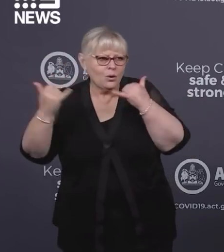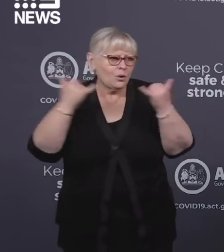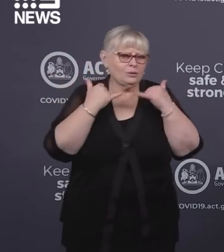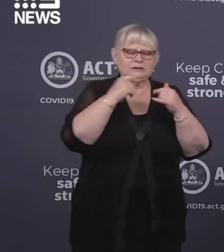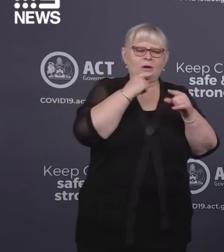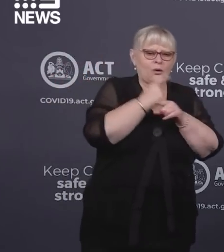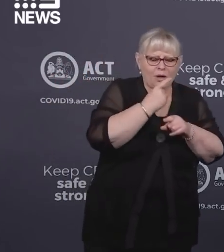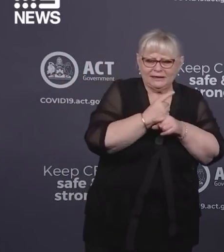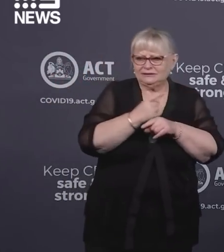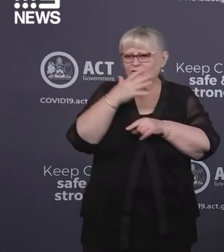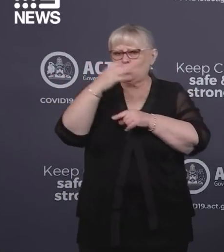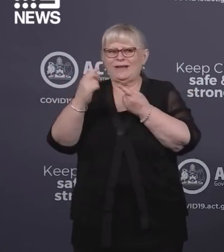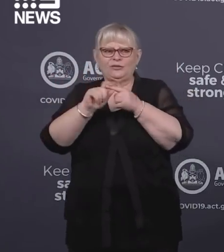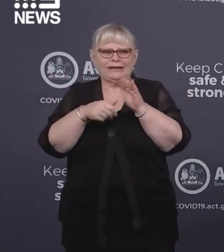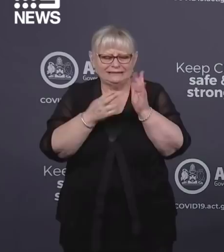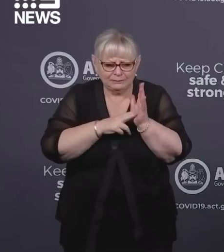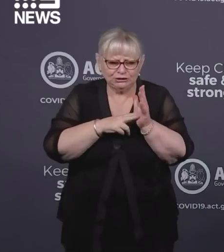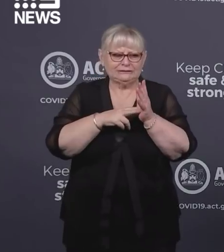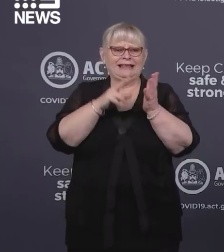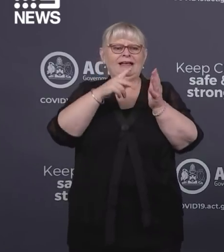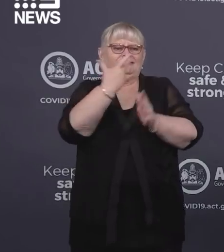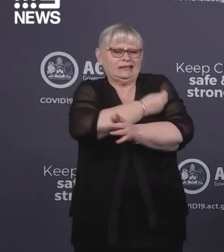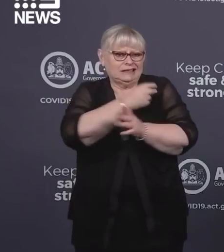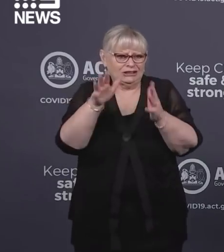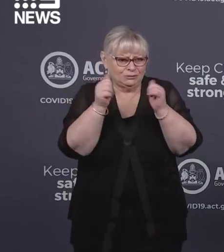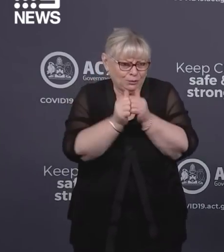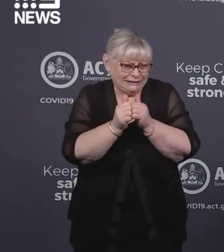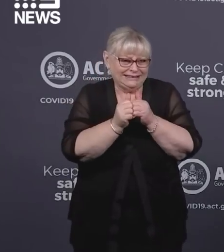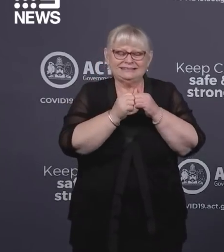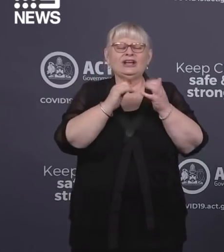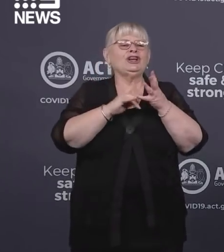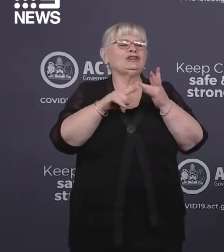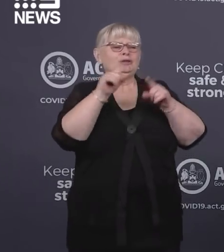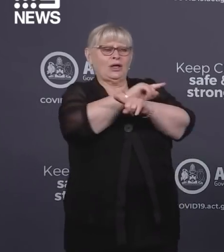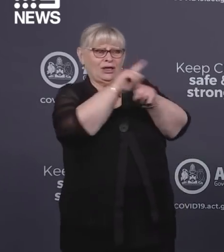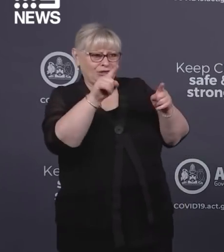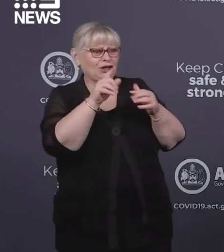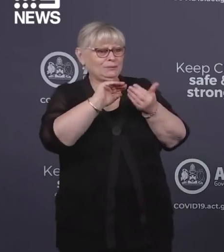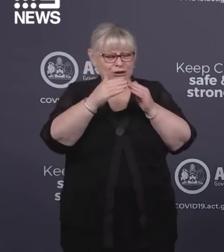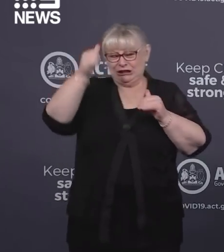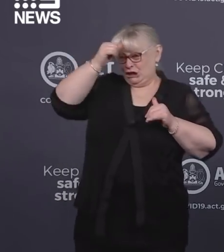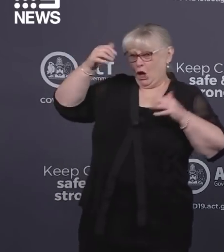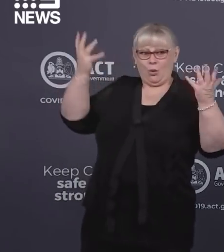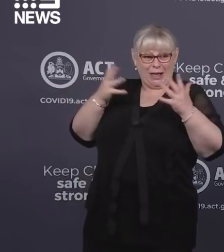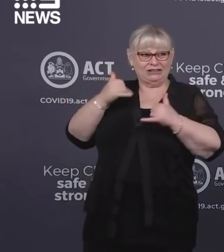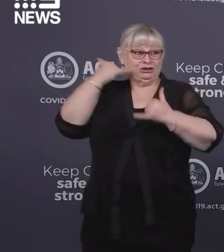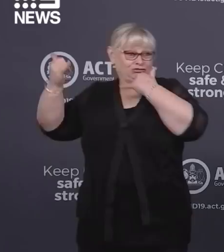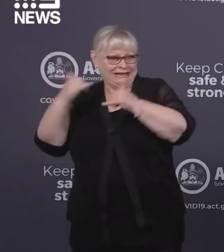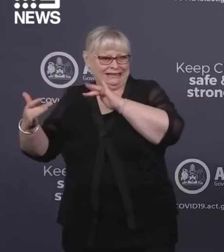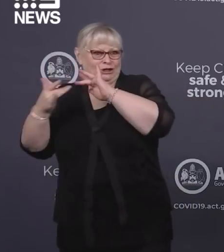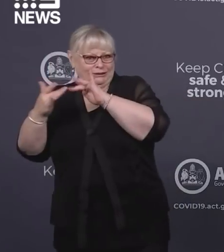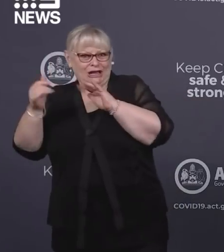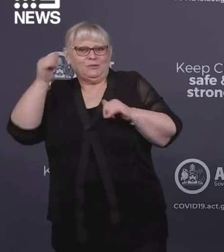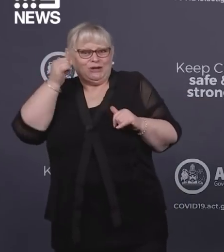comments, exemption requests and vaccination bookings. This tells me that the community is engaged and you are all continuing to be